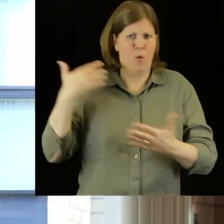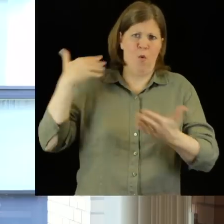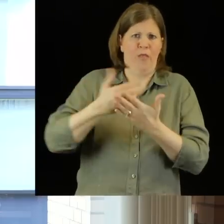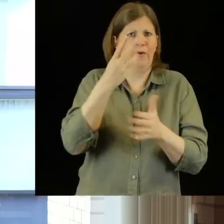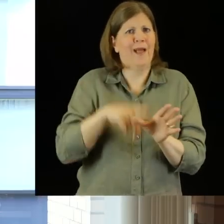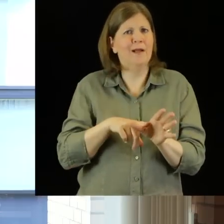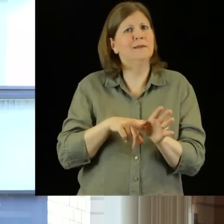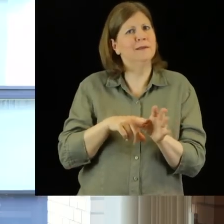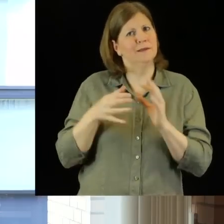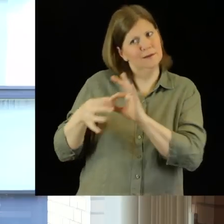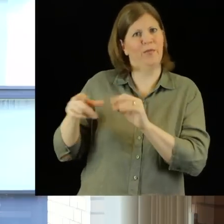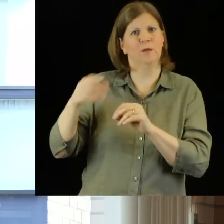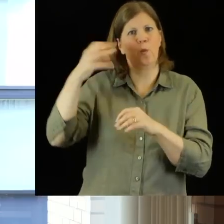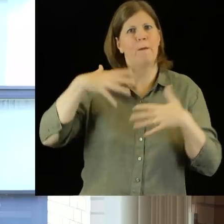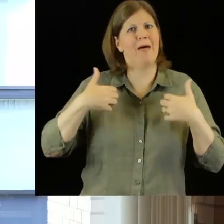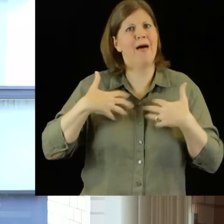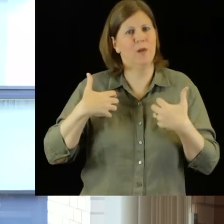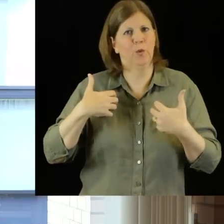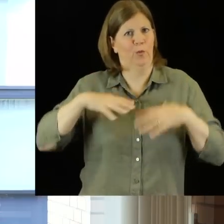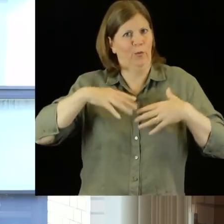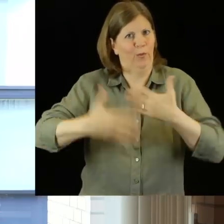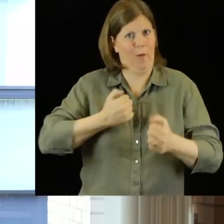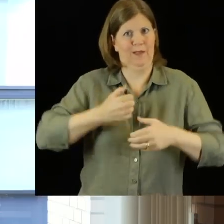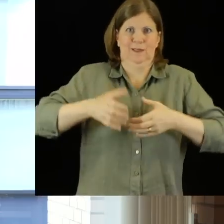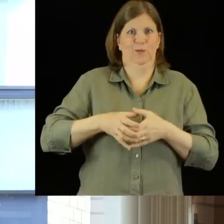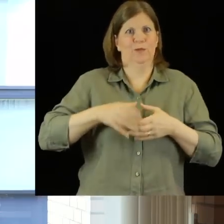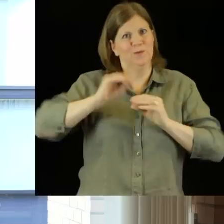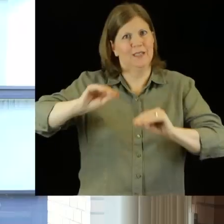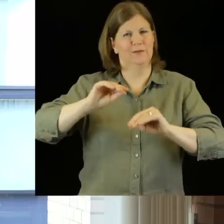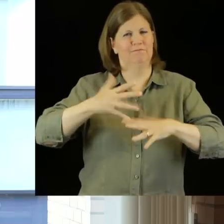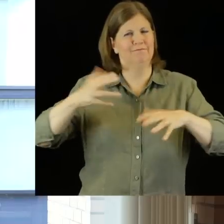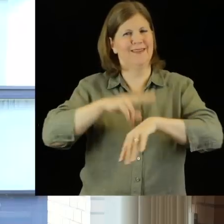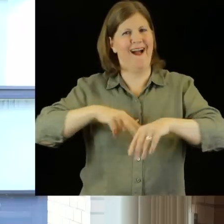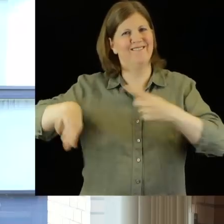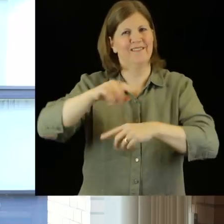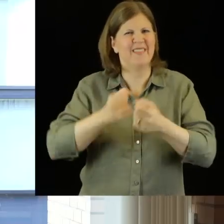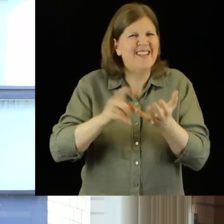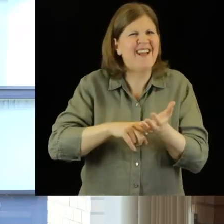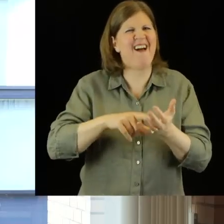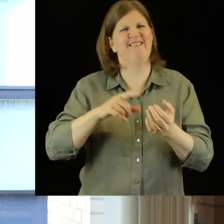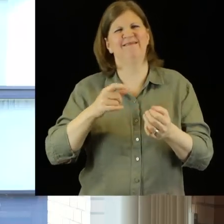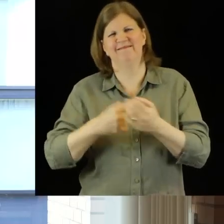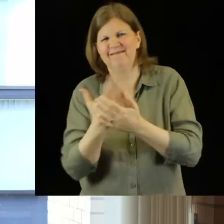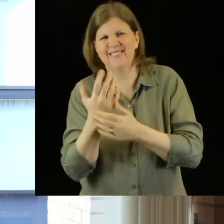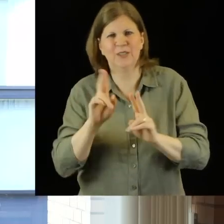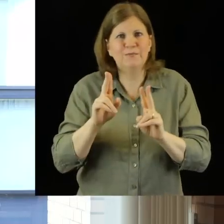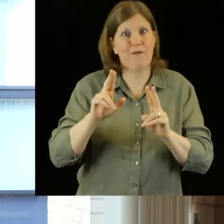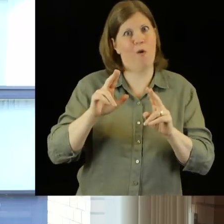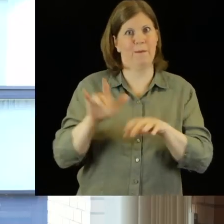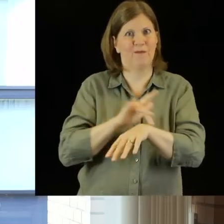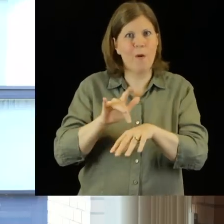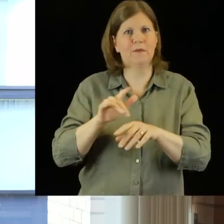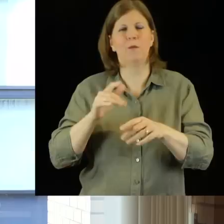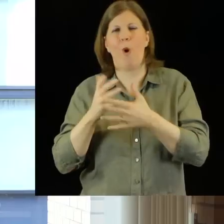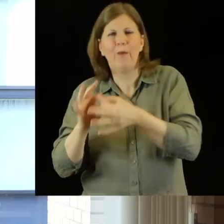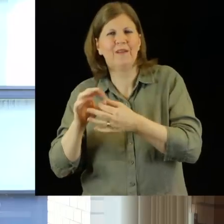teaching a lot of staff British Sign Language, developing interpreters for performance, working closely with Solar Bear and a number of deaf students on our pilot